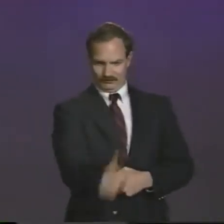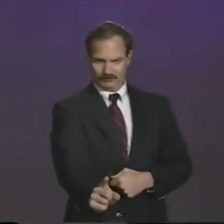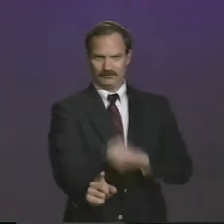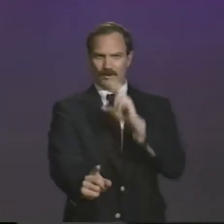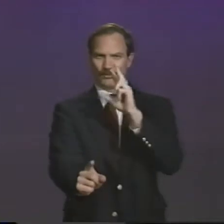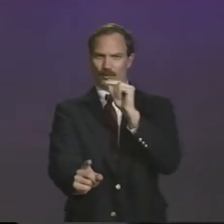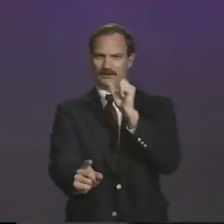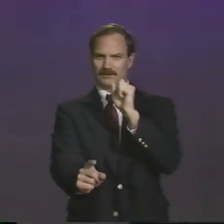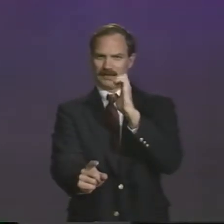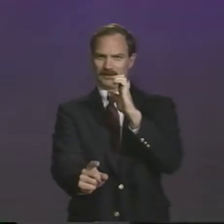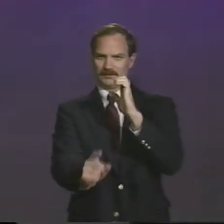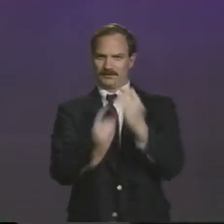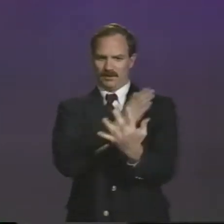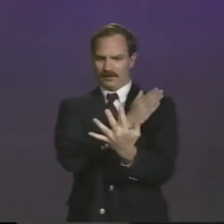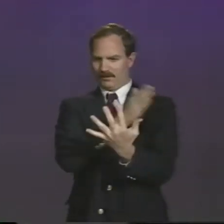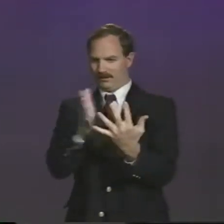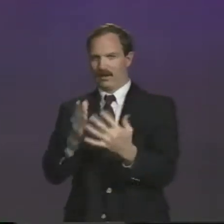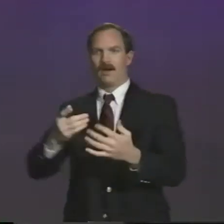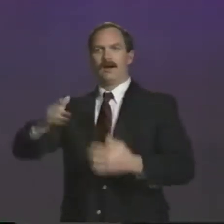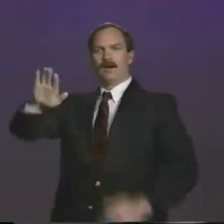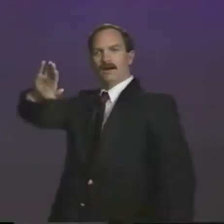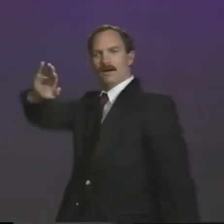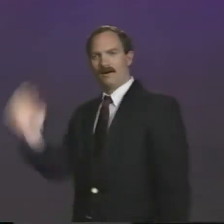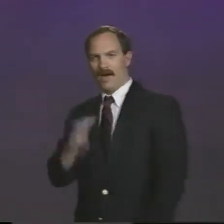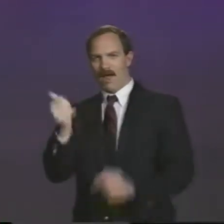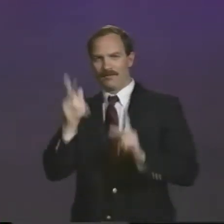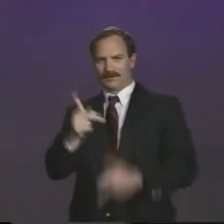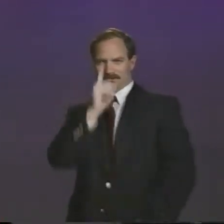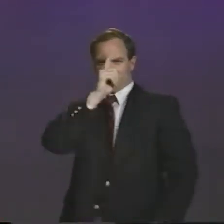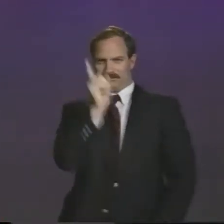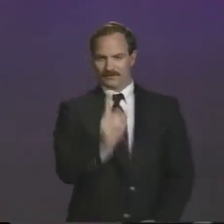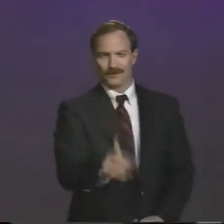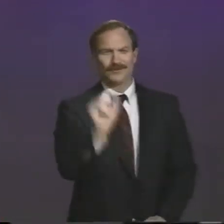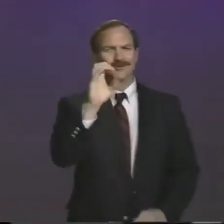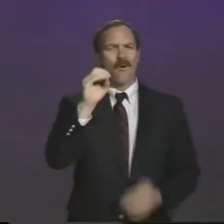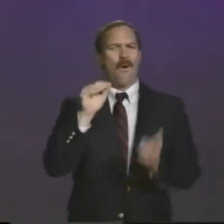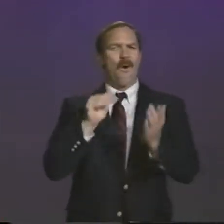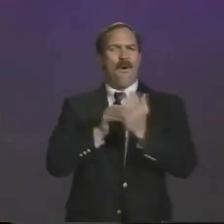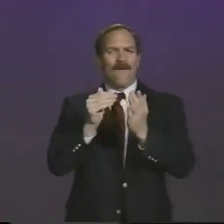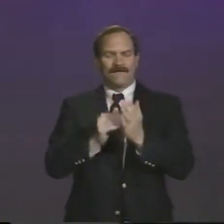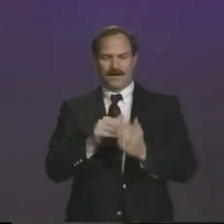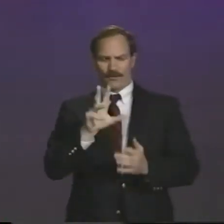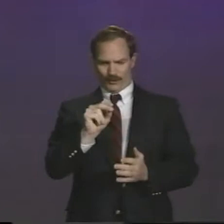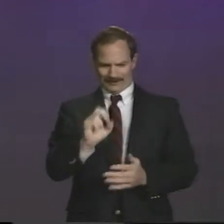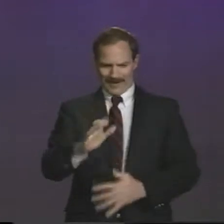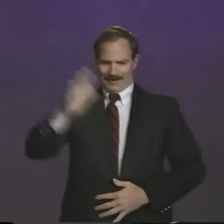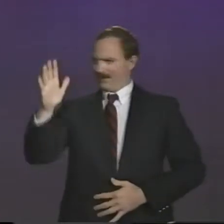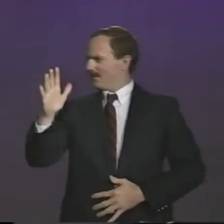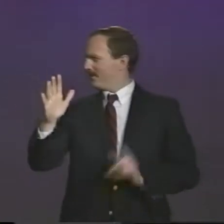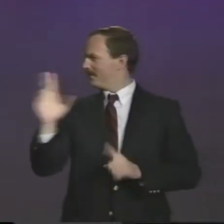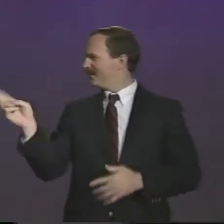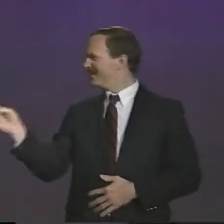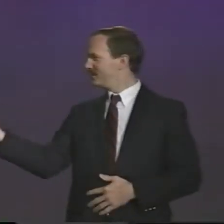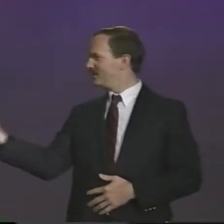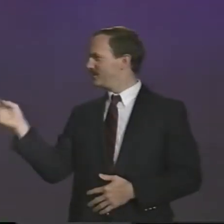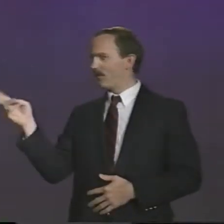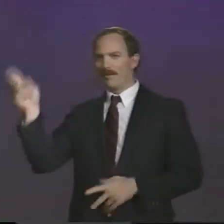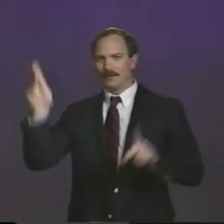Everyone who goes down the slope will do so at 30-second intervals. So you always have people going down at 30-second intervals. The problem is that